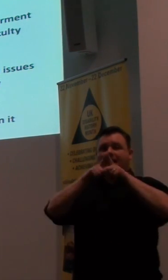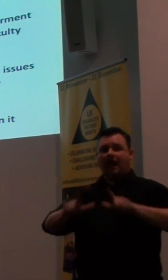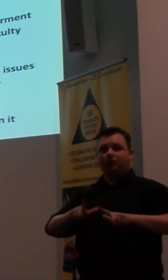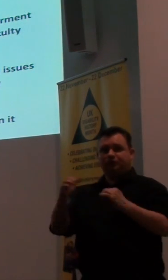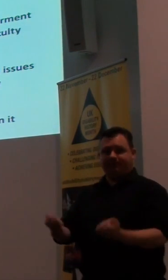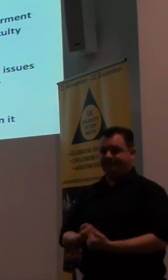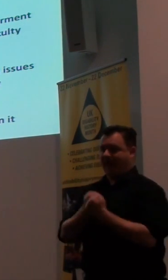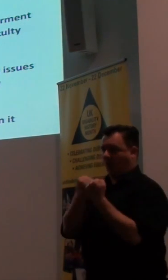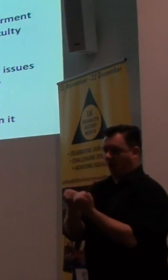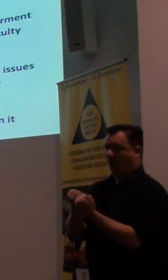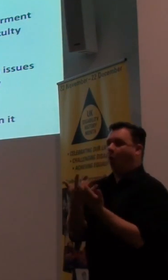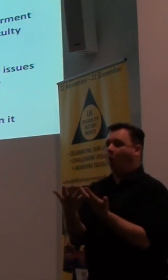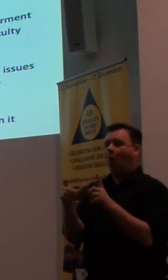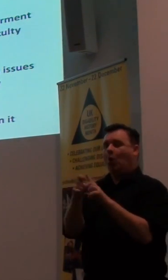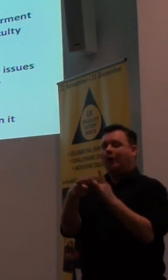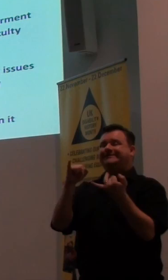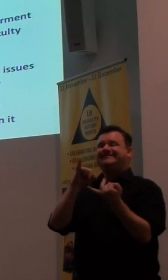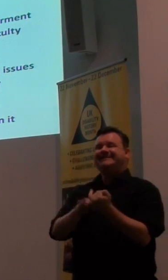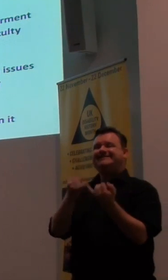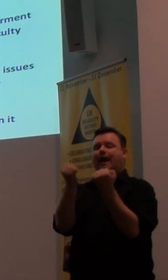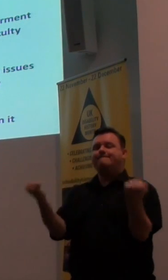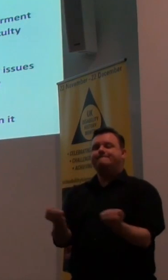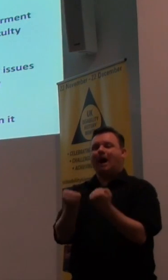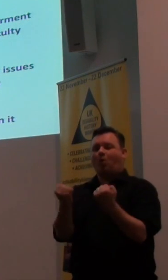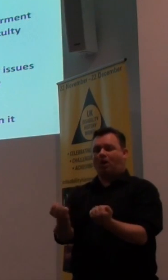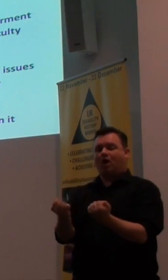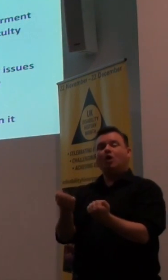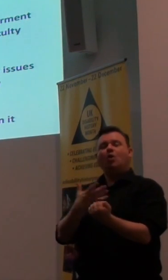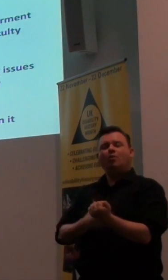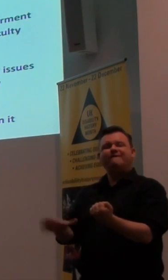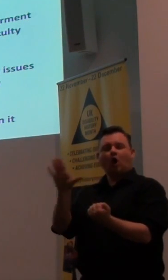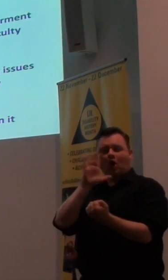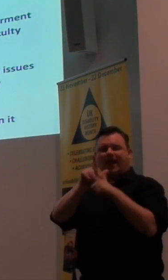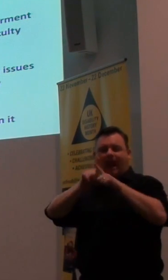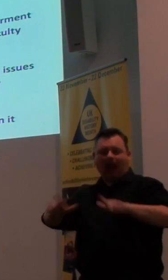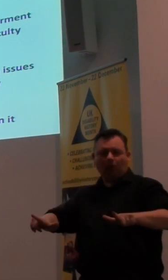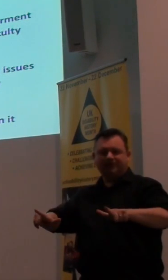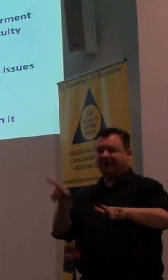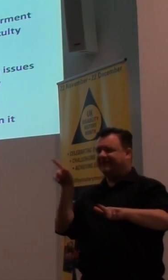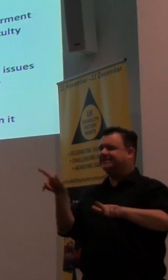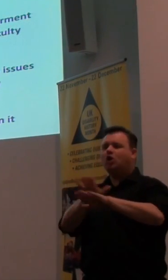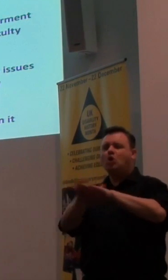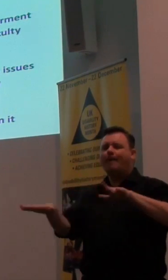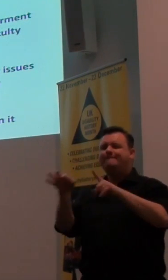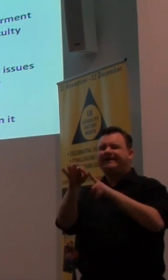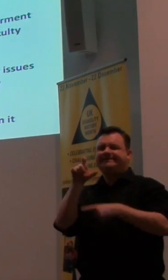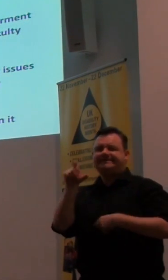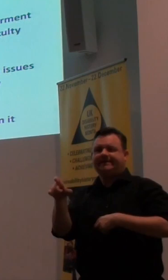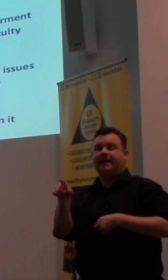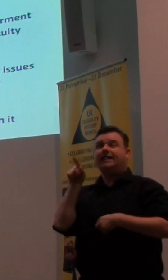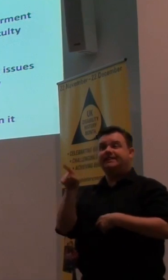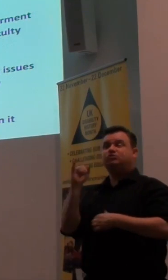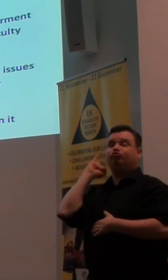it's disempowering. We've heard some of the language we don't like. I'm not going to go through these. This is not about political greatness. It's just wrong,